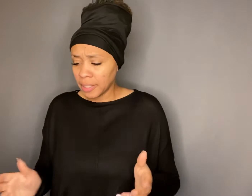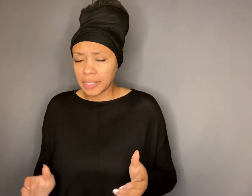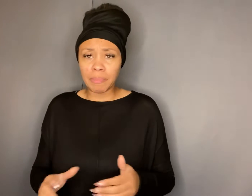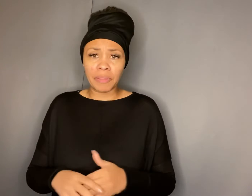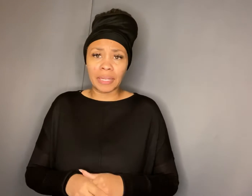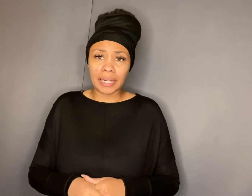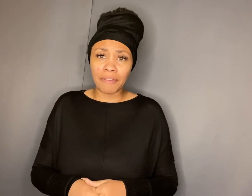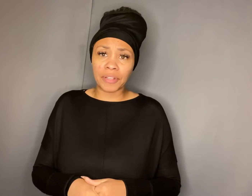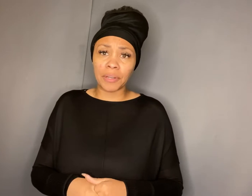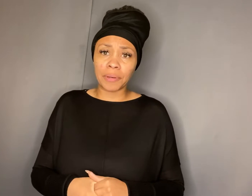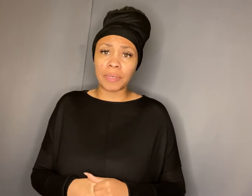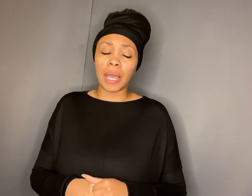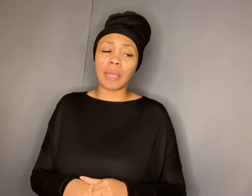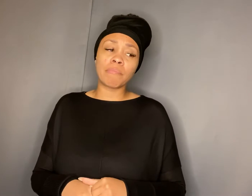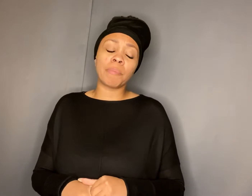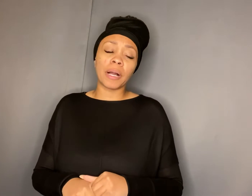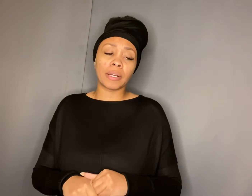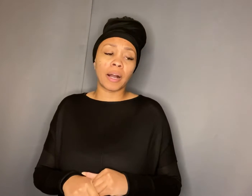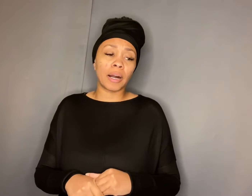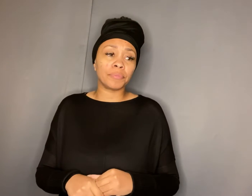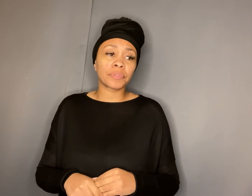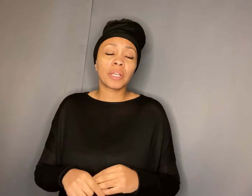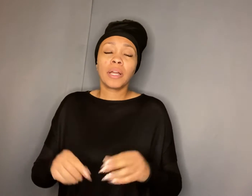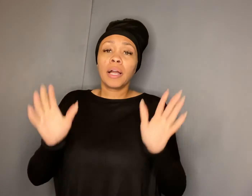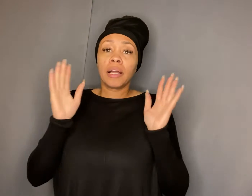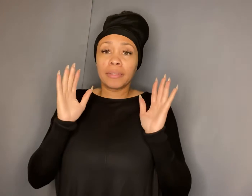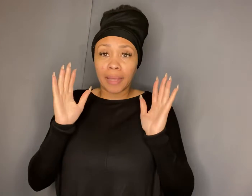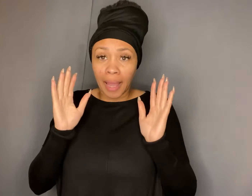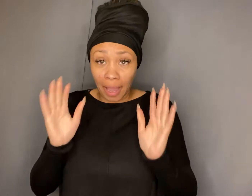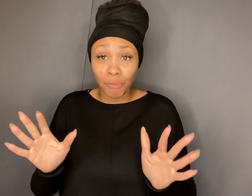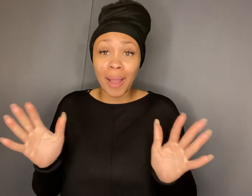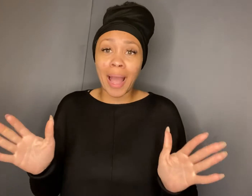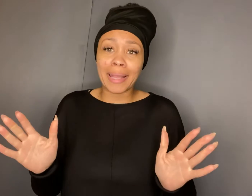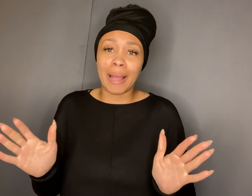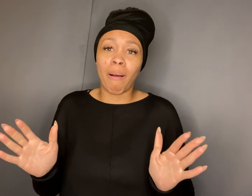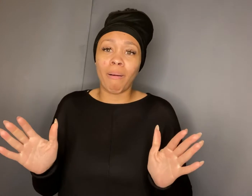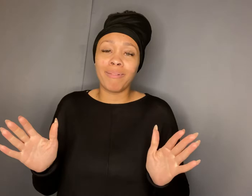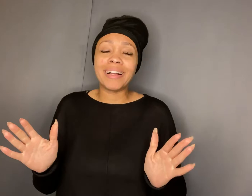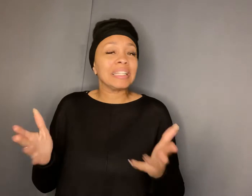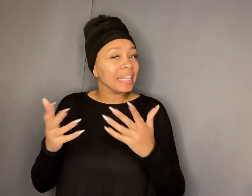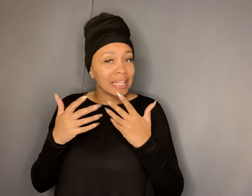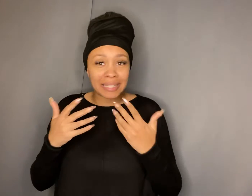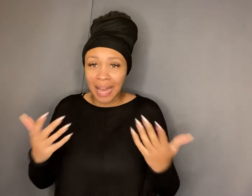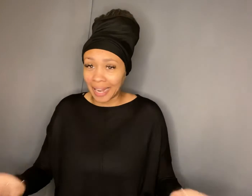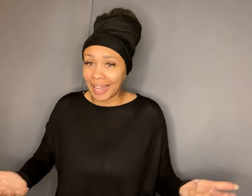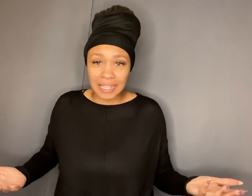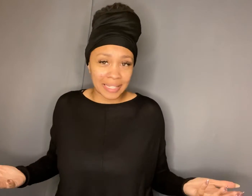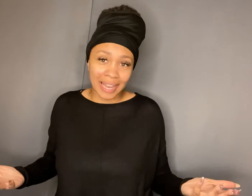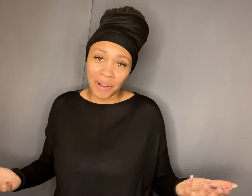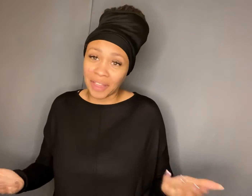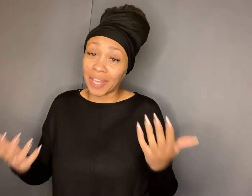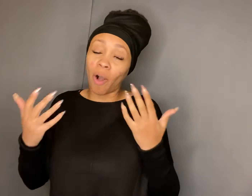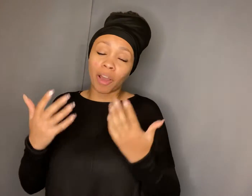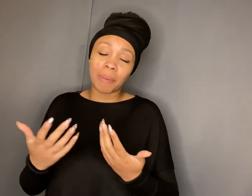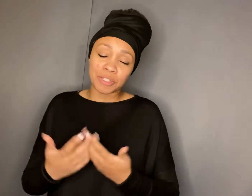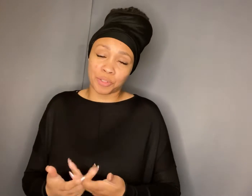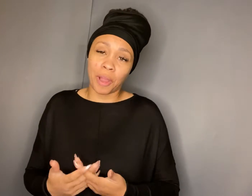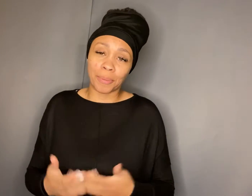some other lady i forget her name but um fyi y'all is not asl i think all of my subscribers